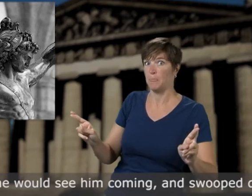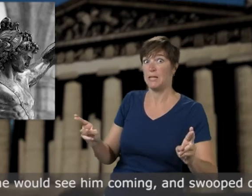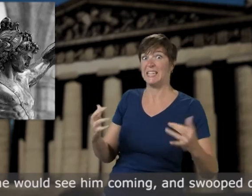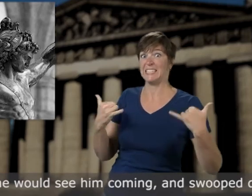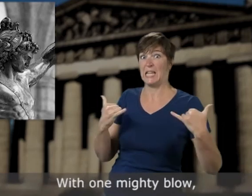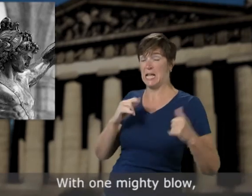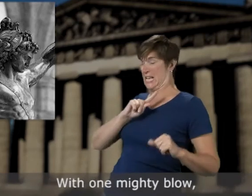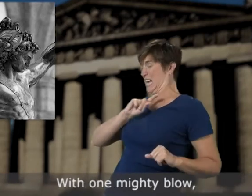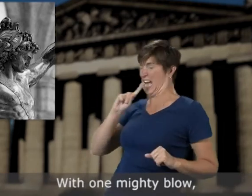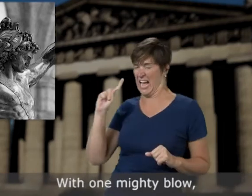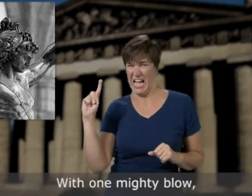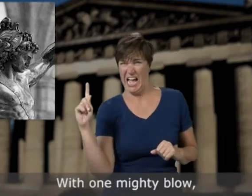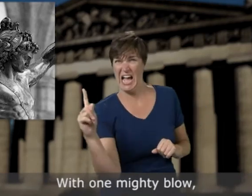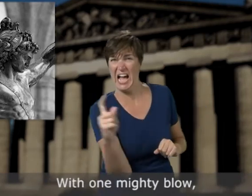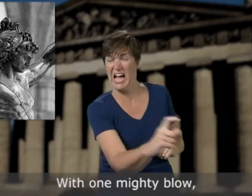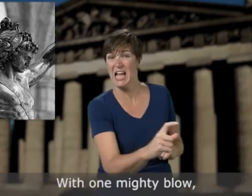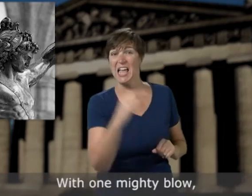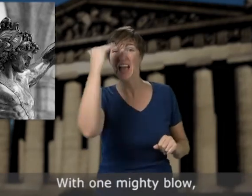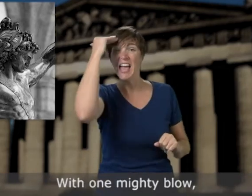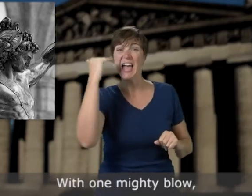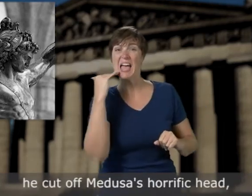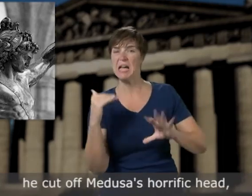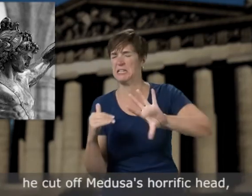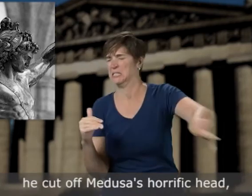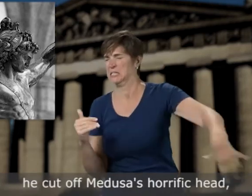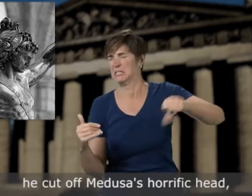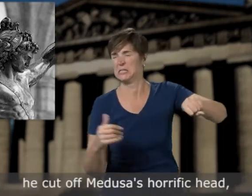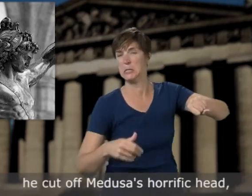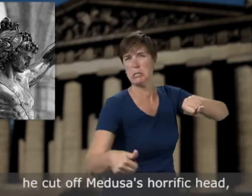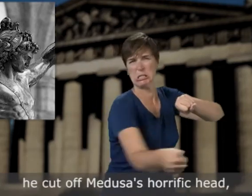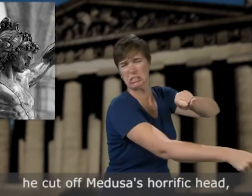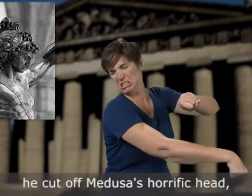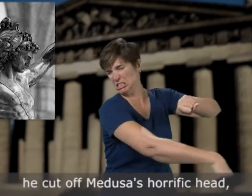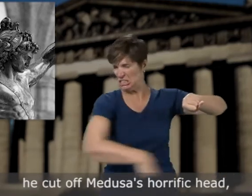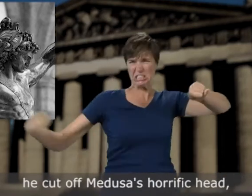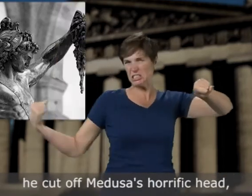with one mighty blow he cut off medusa's horrific head